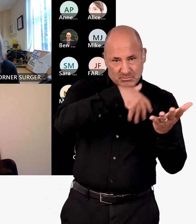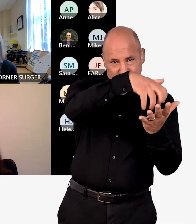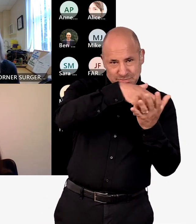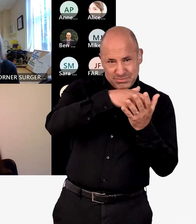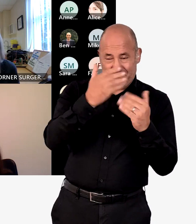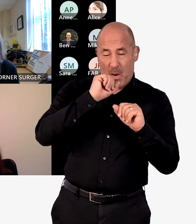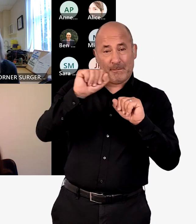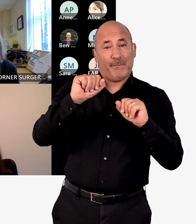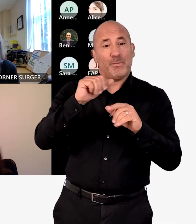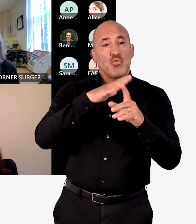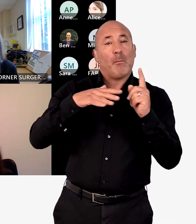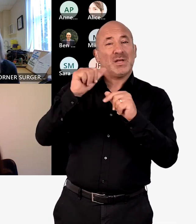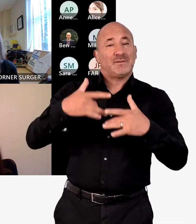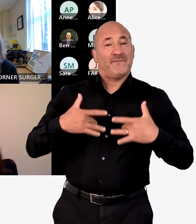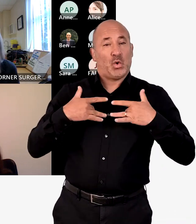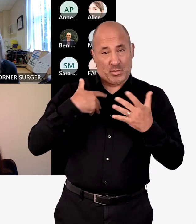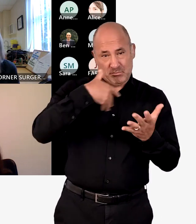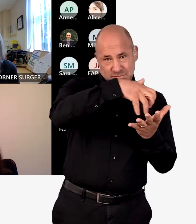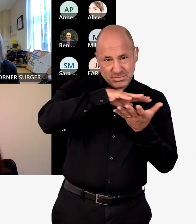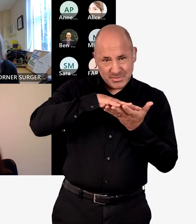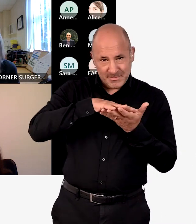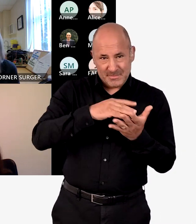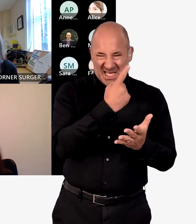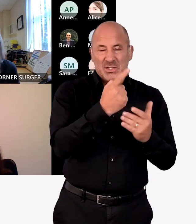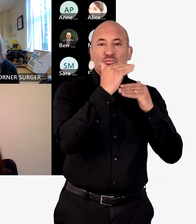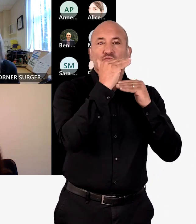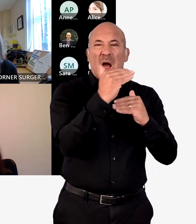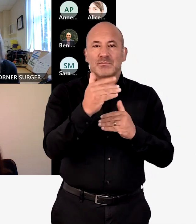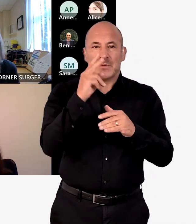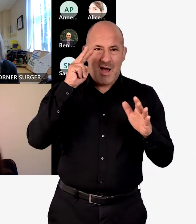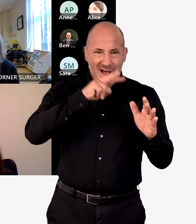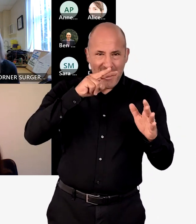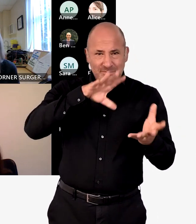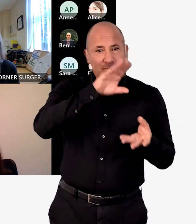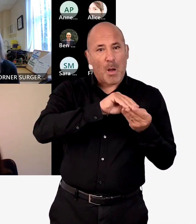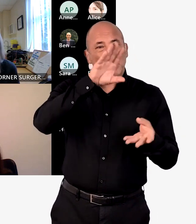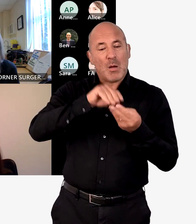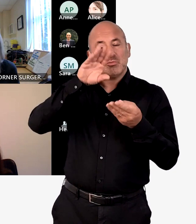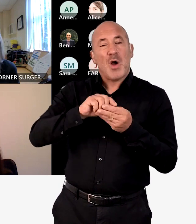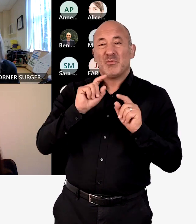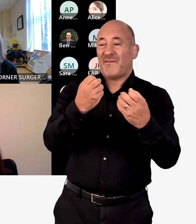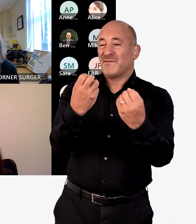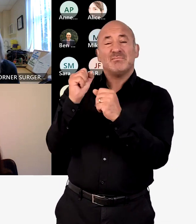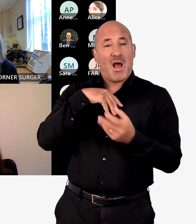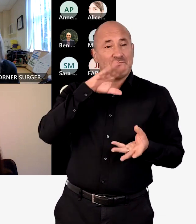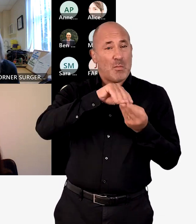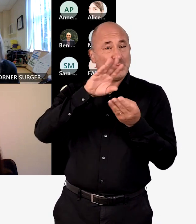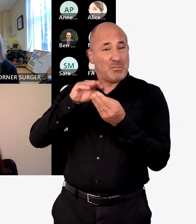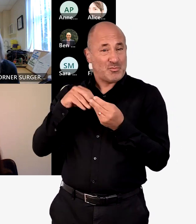the document based on the views of people and communities. And each of the chapters you'll see has a summary of the feedback that